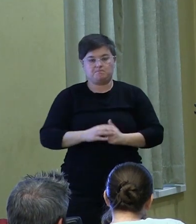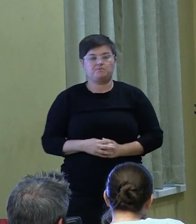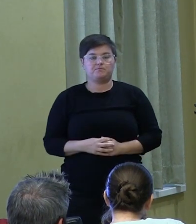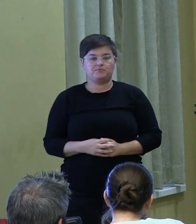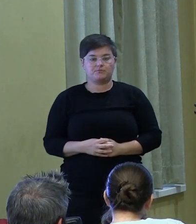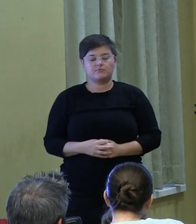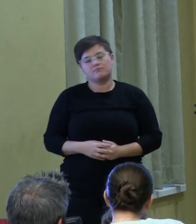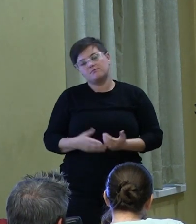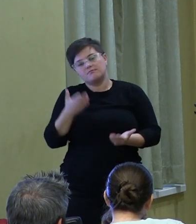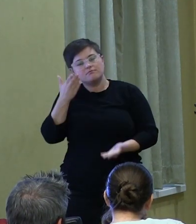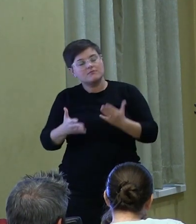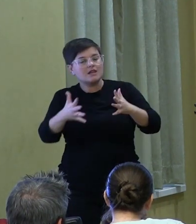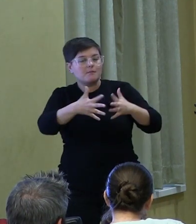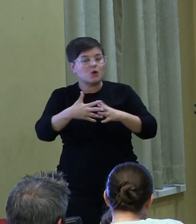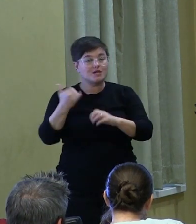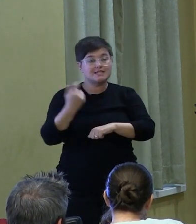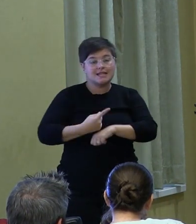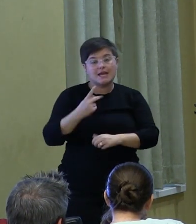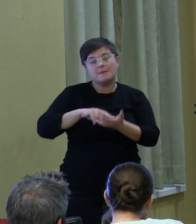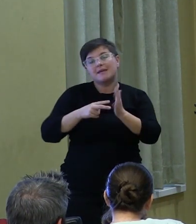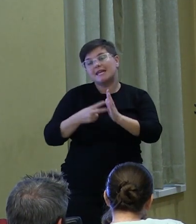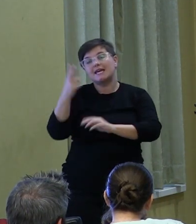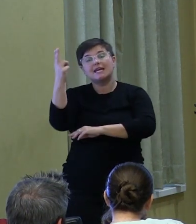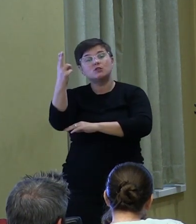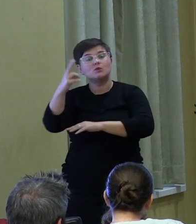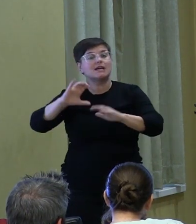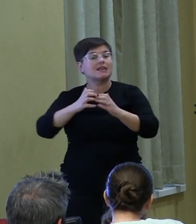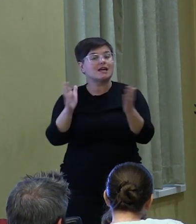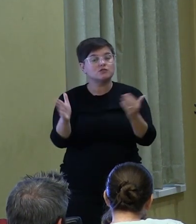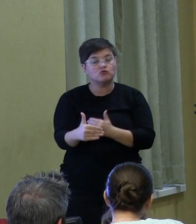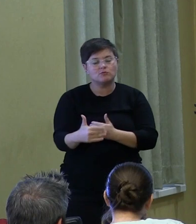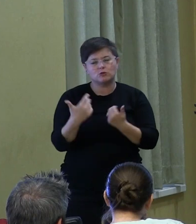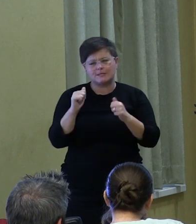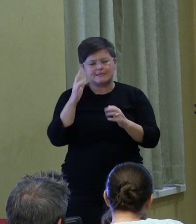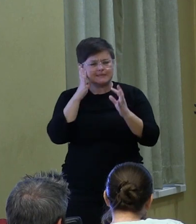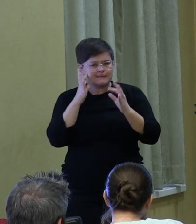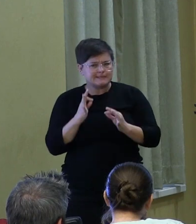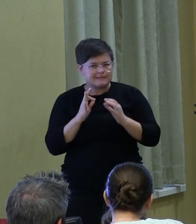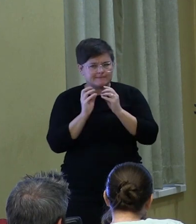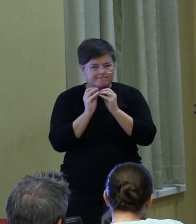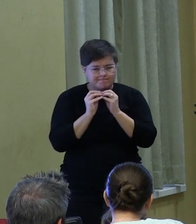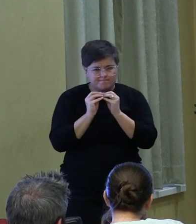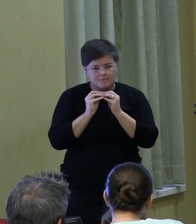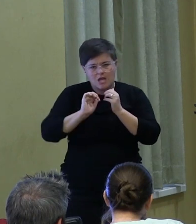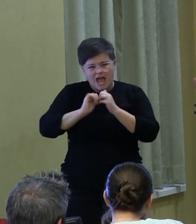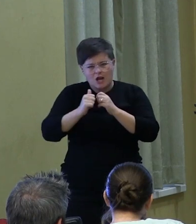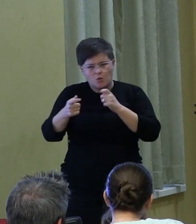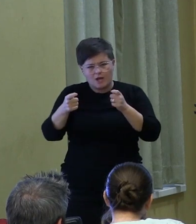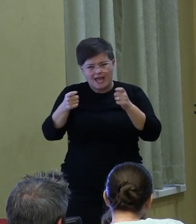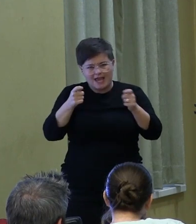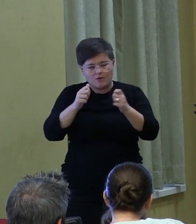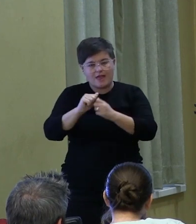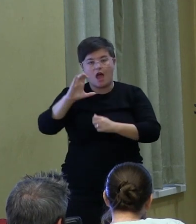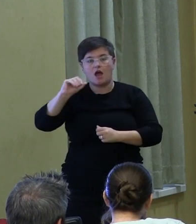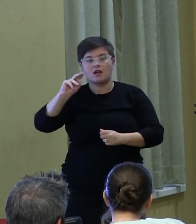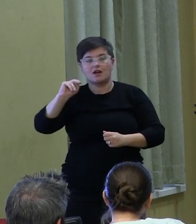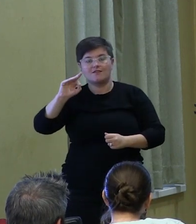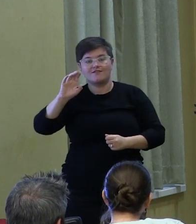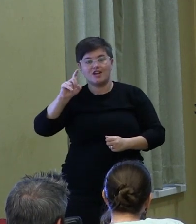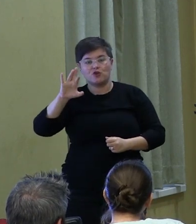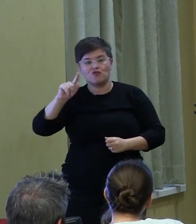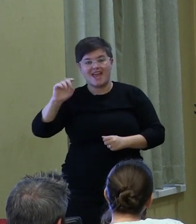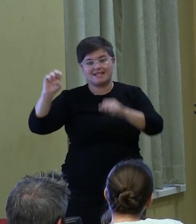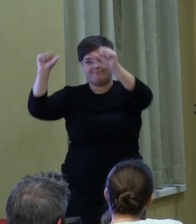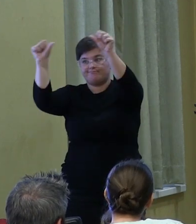So, perhaps in America Day this might mean a history classroom that tries to decide how are we going to handle that confederate monument on